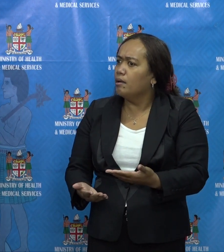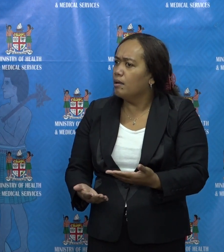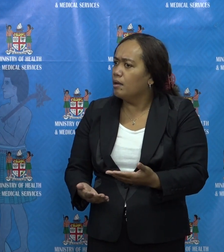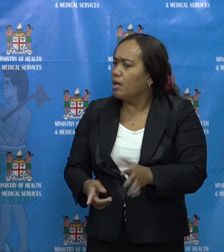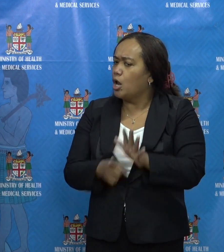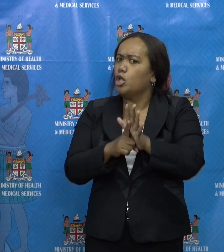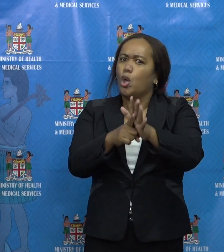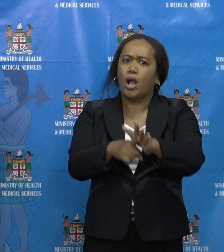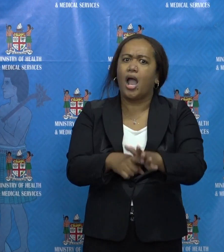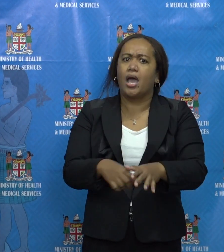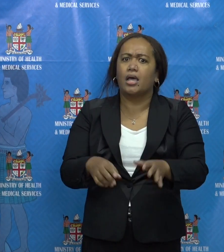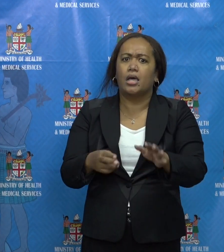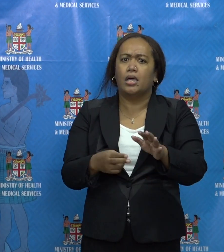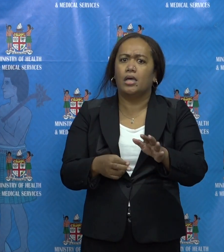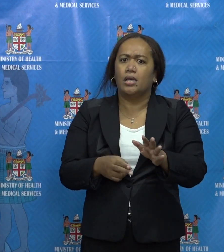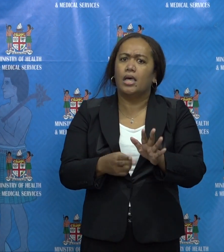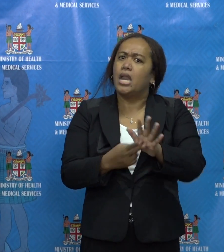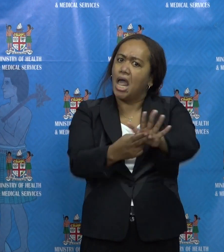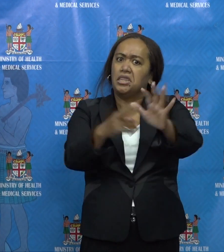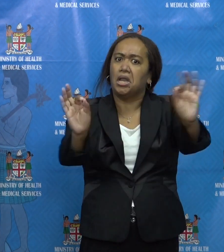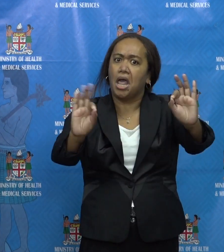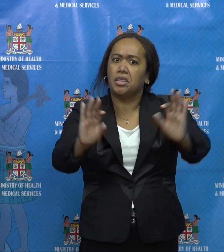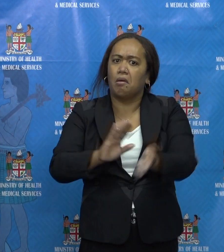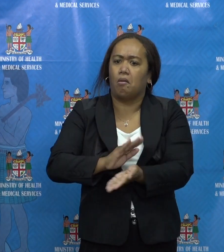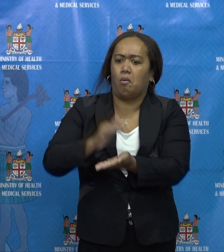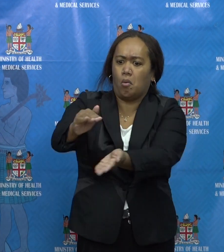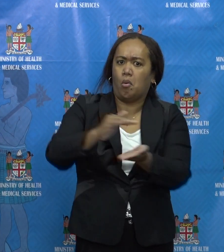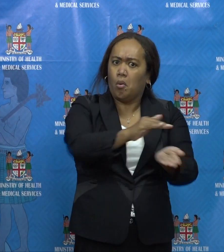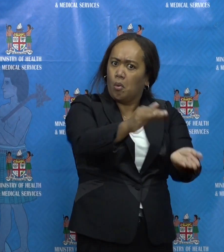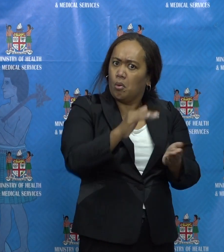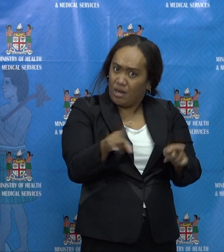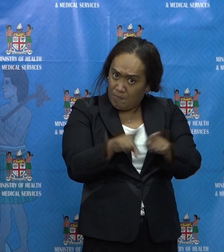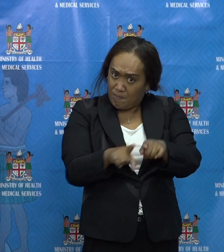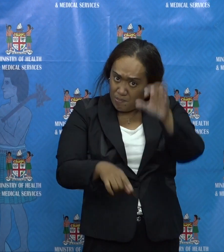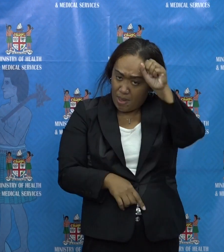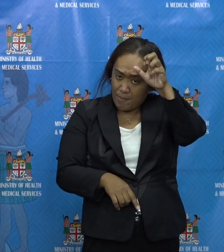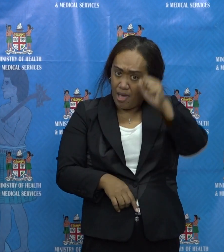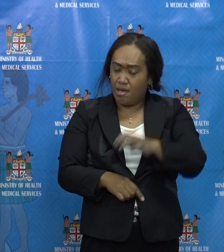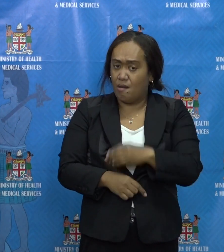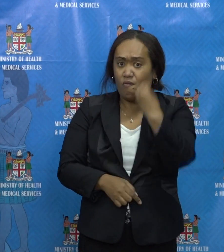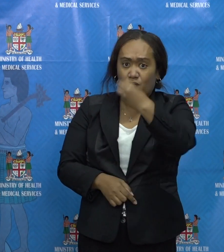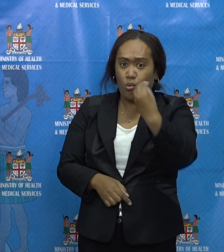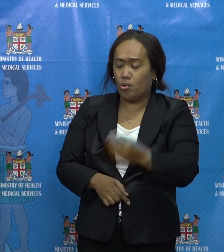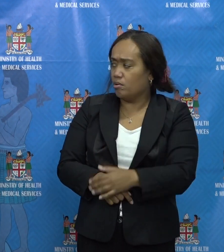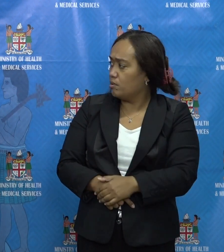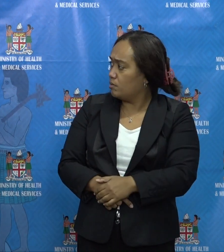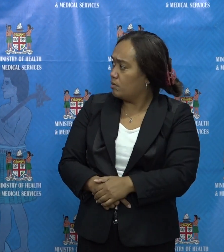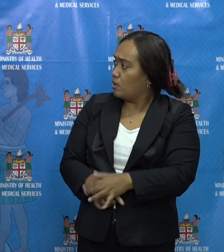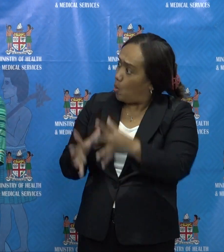Lotoka and Nandi. Is the Ministry considering doing the same initiative for people in the West?